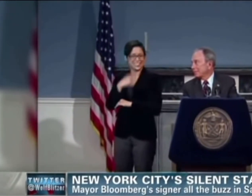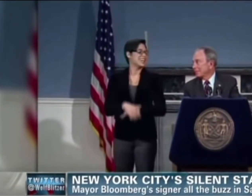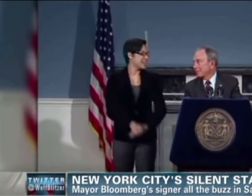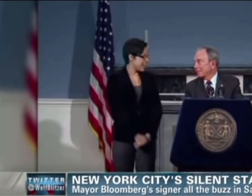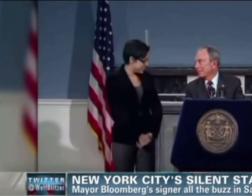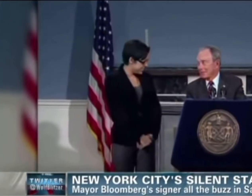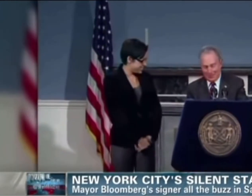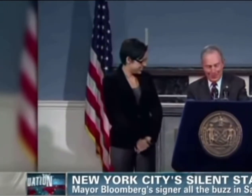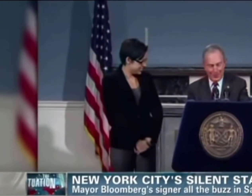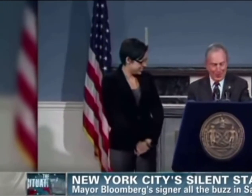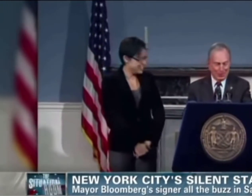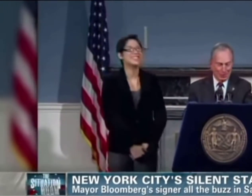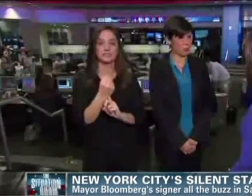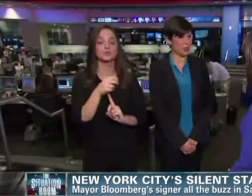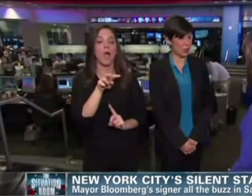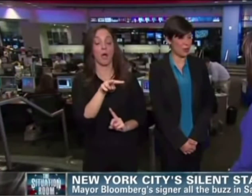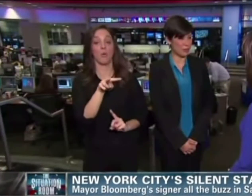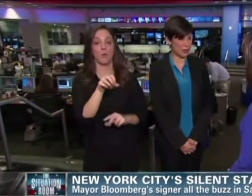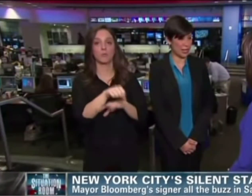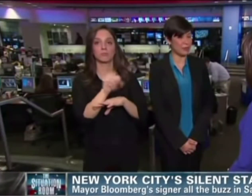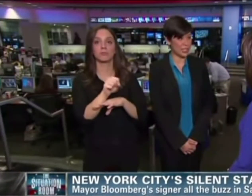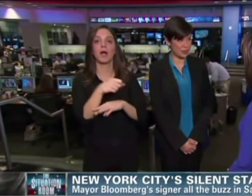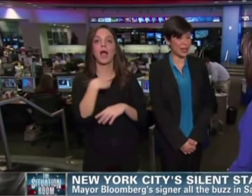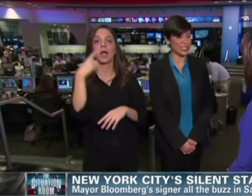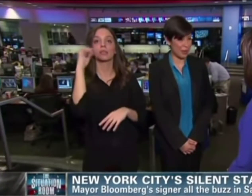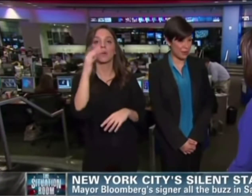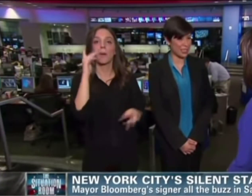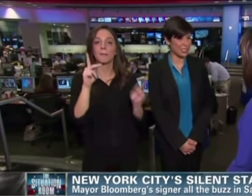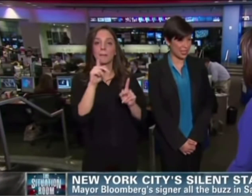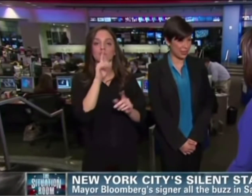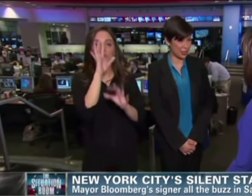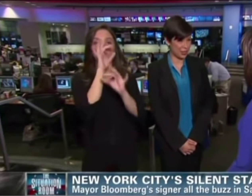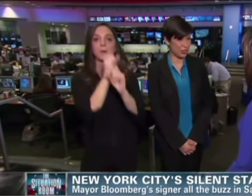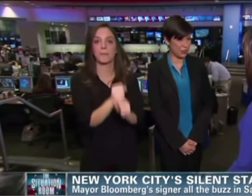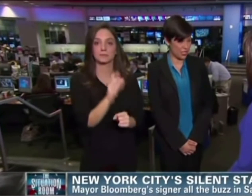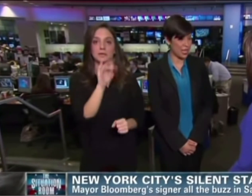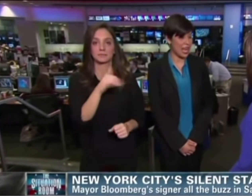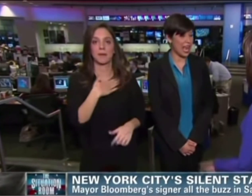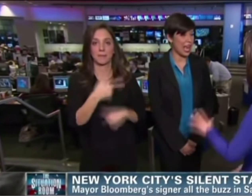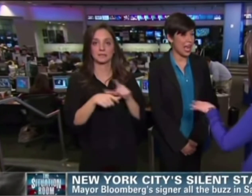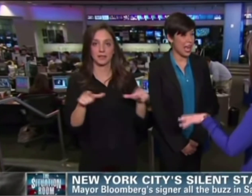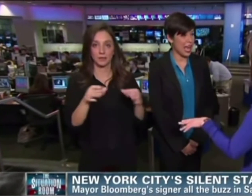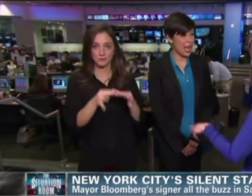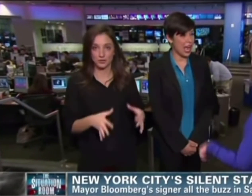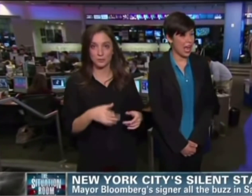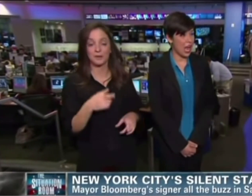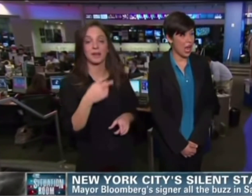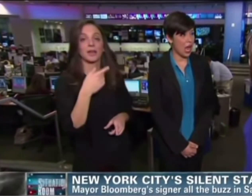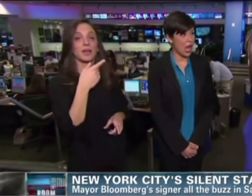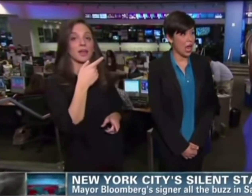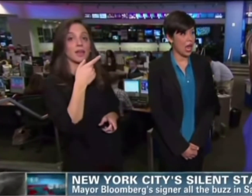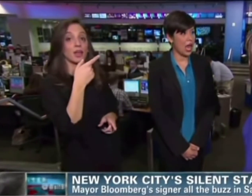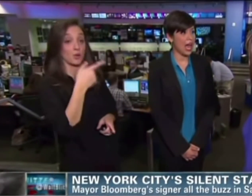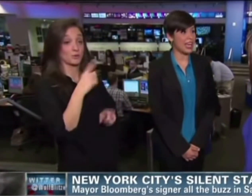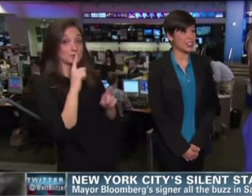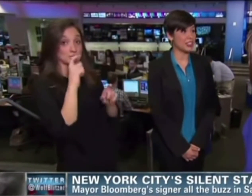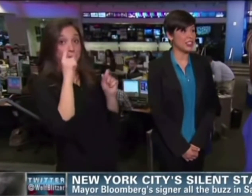I did. Thought so. Callas arrived for our interview with her own interpreter. Were you surprised by the reaction? I actually